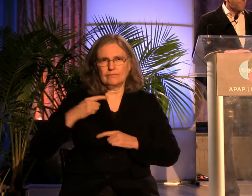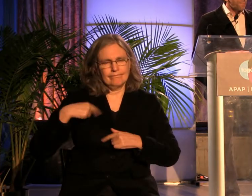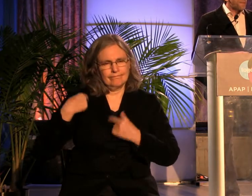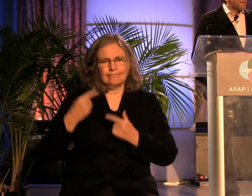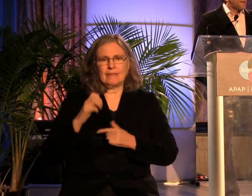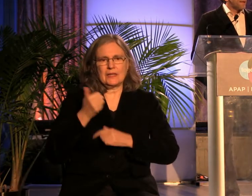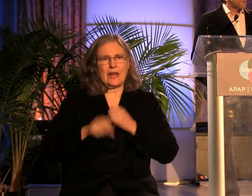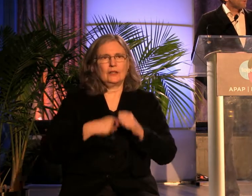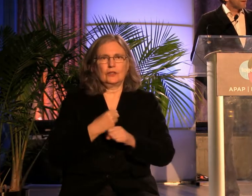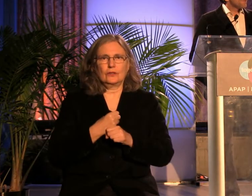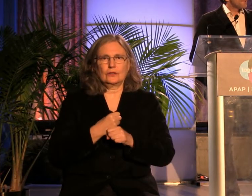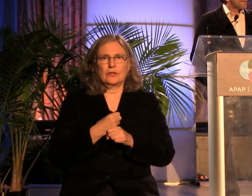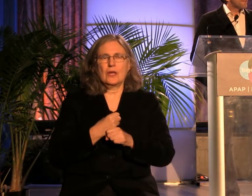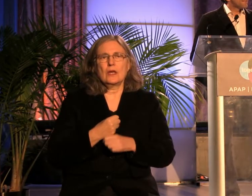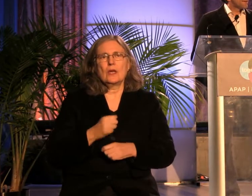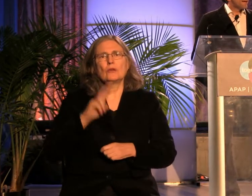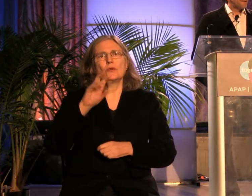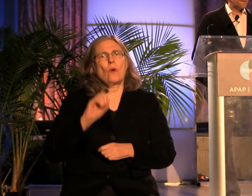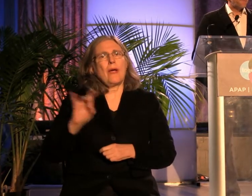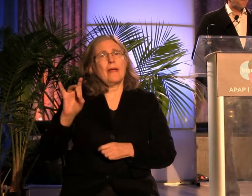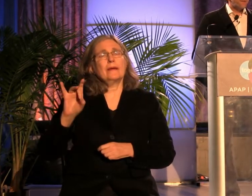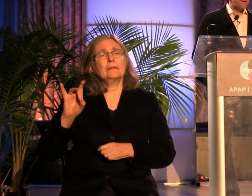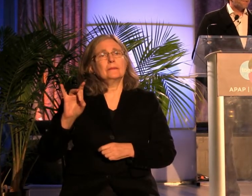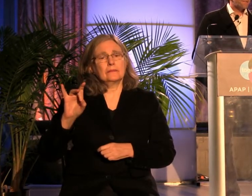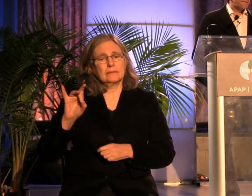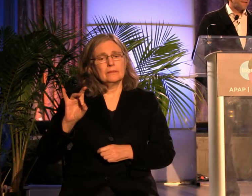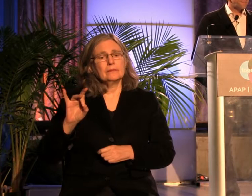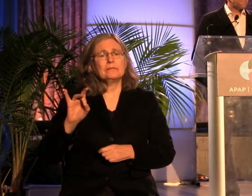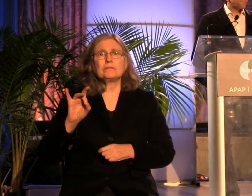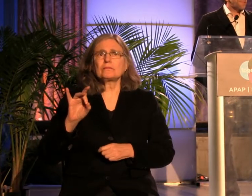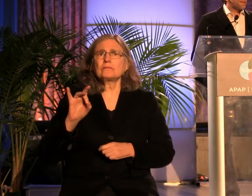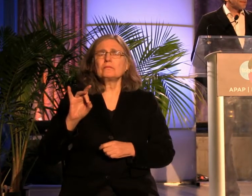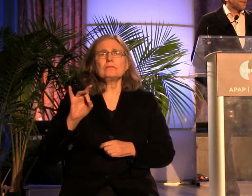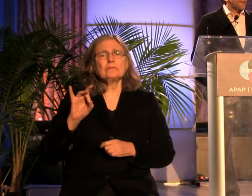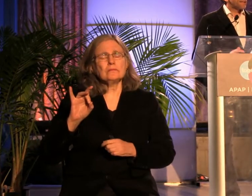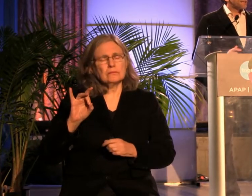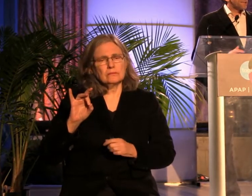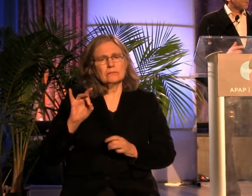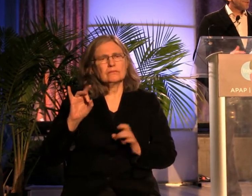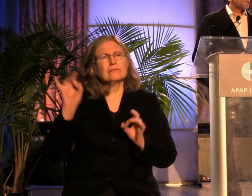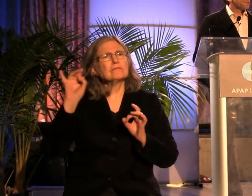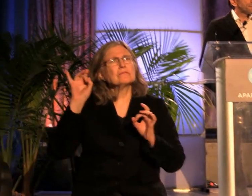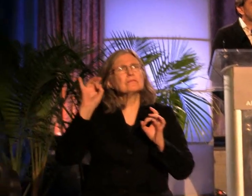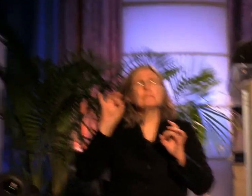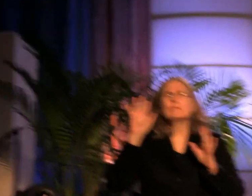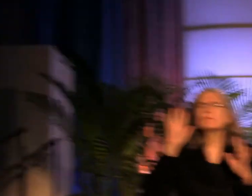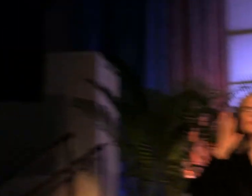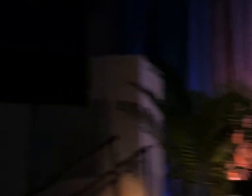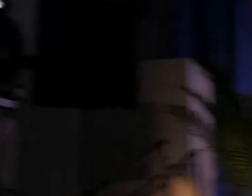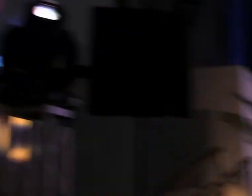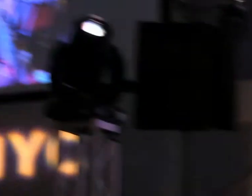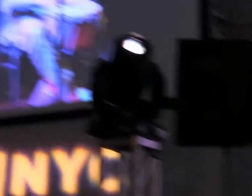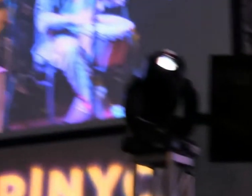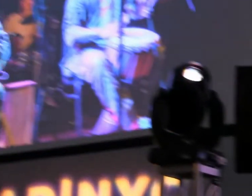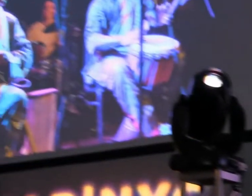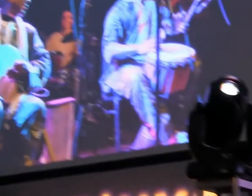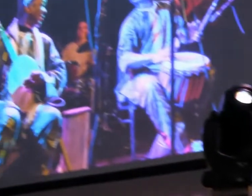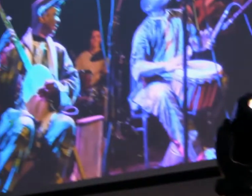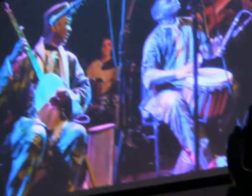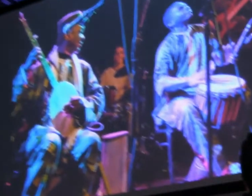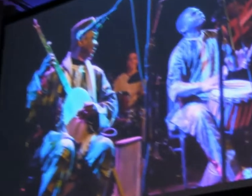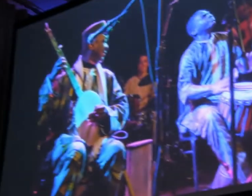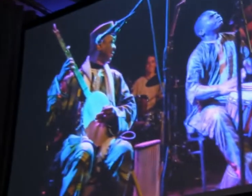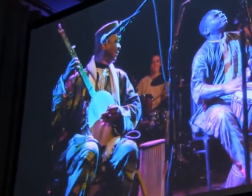years. In 2008, I had a profound experience when I did my yoga